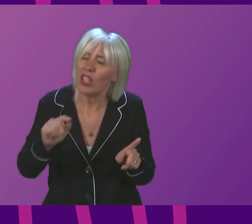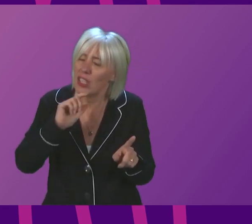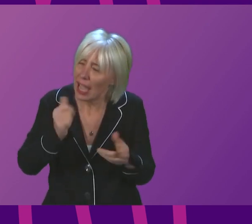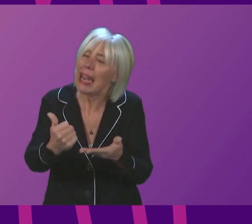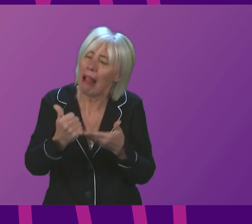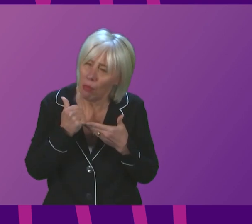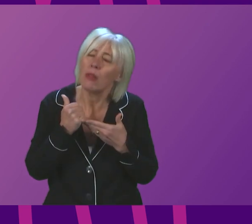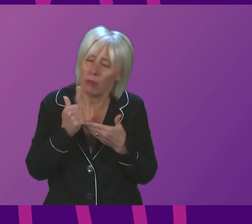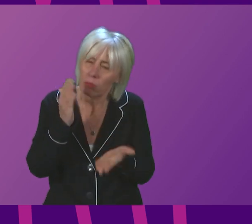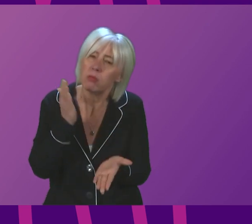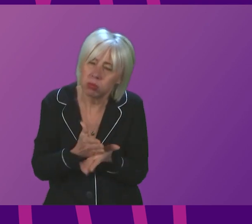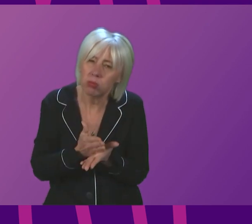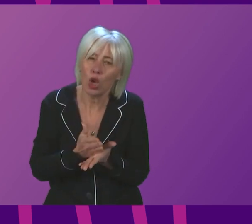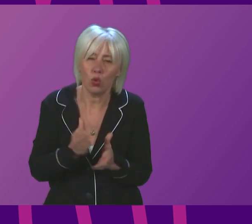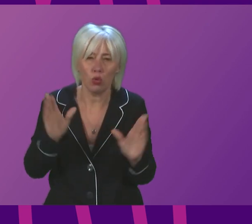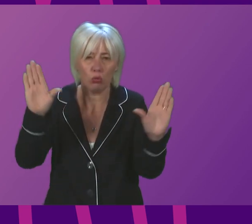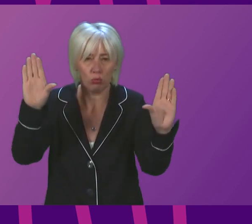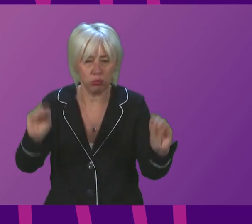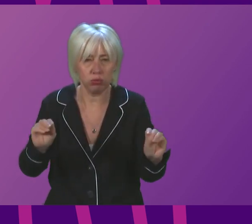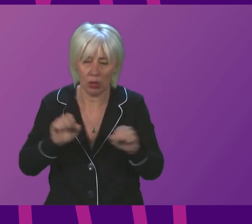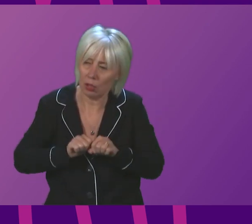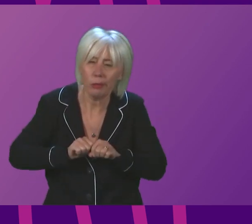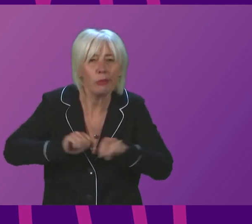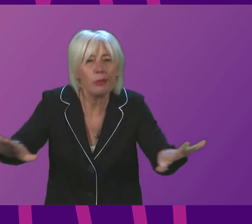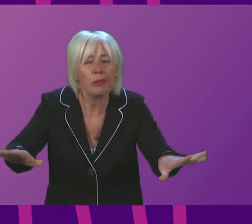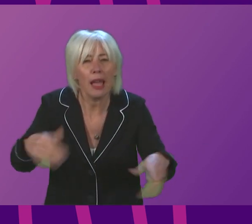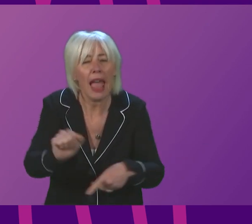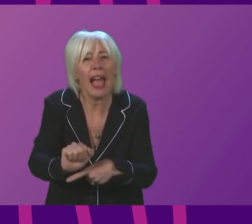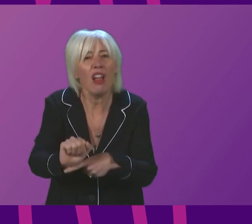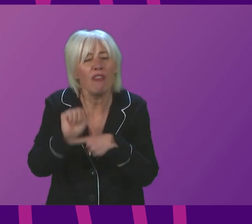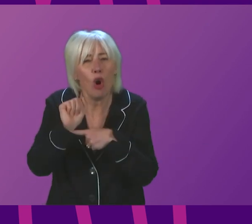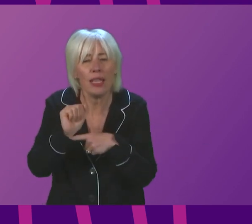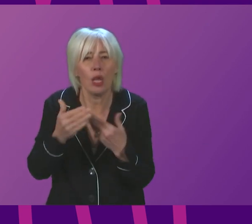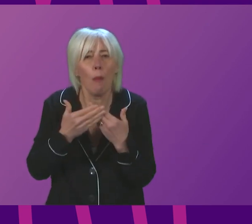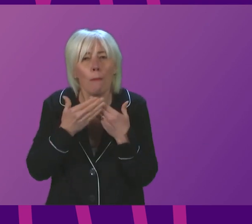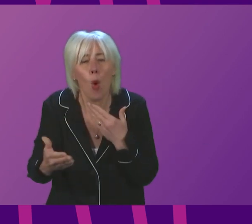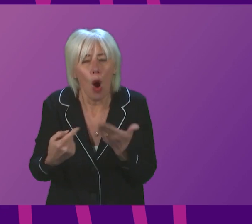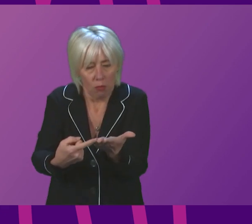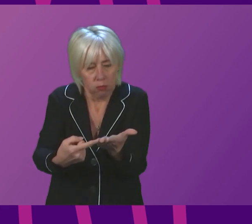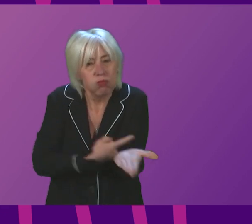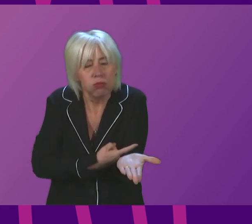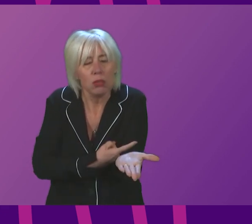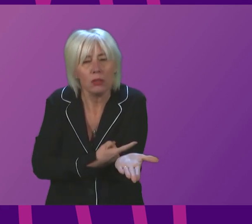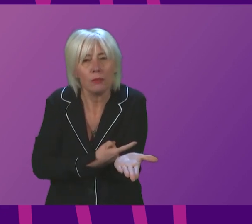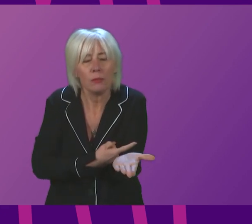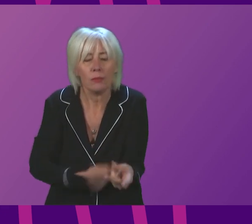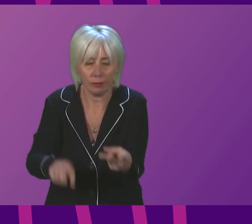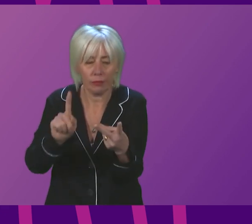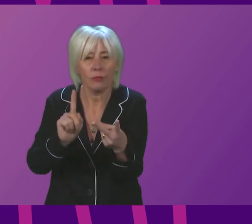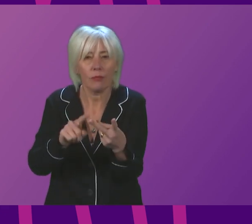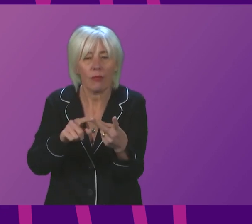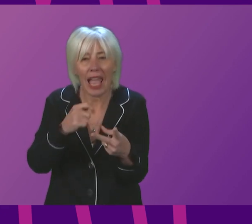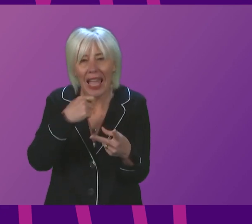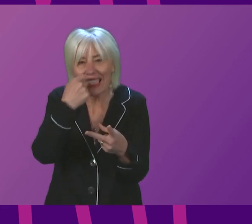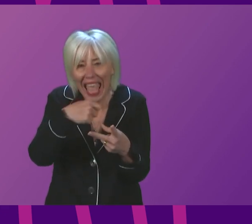could make in helping stem transmission and avoiding the need for even more onerous measures. Second, testing